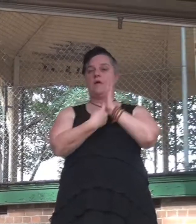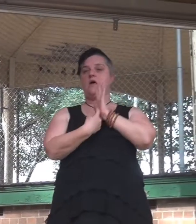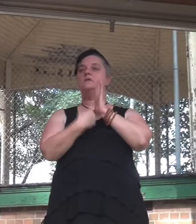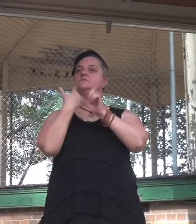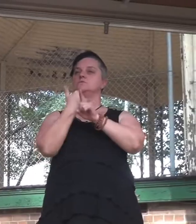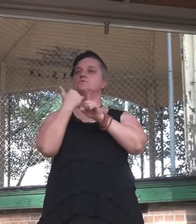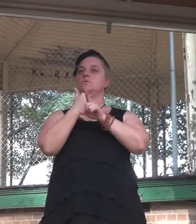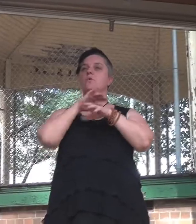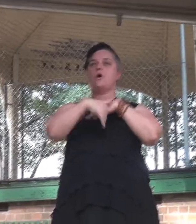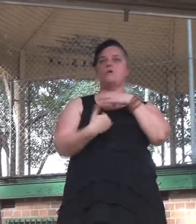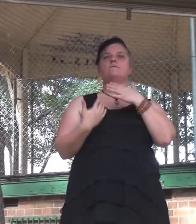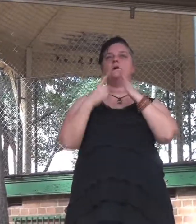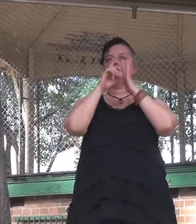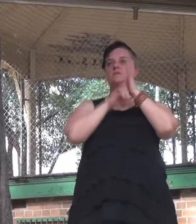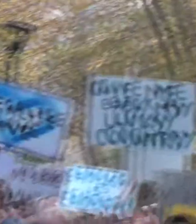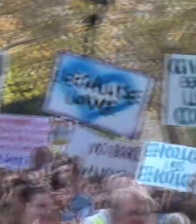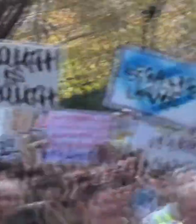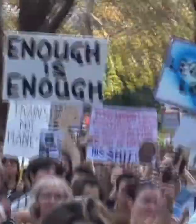And with that, I thank you. Thank you.